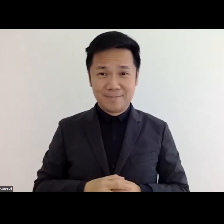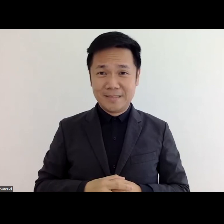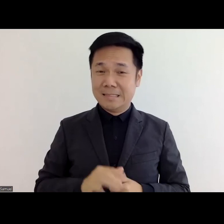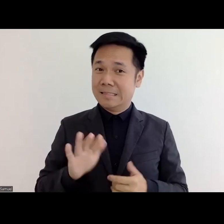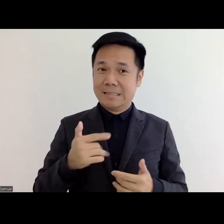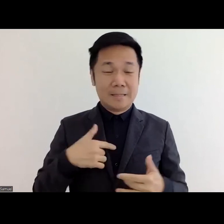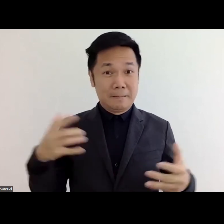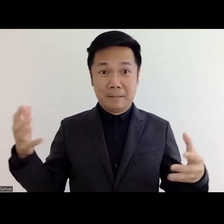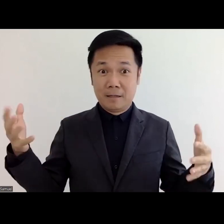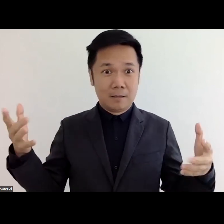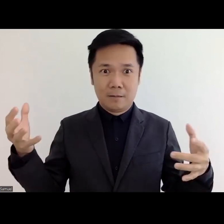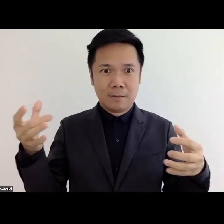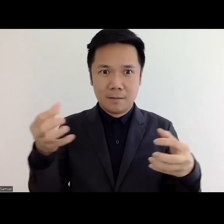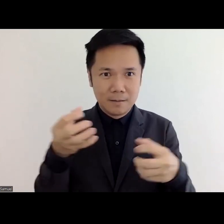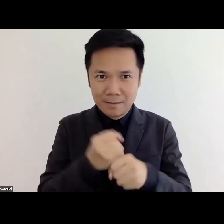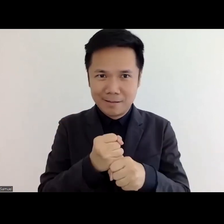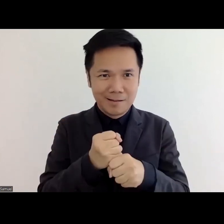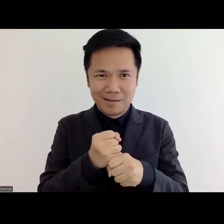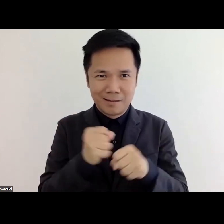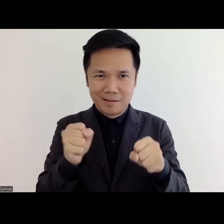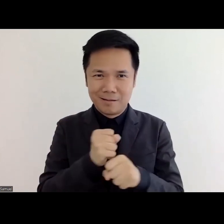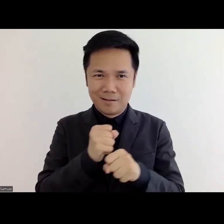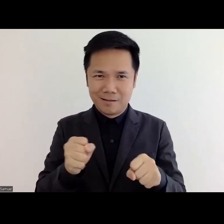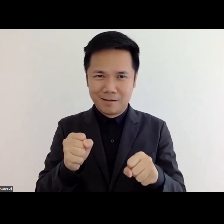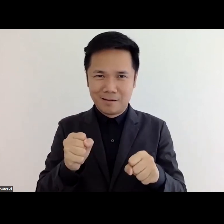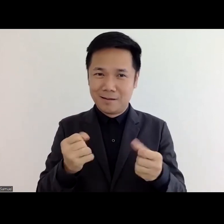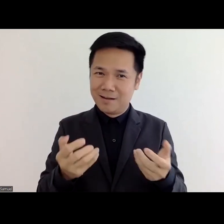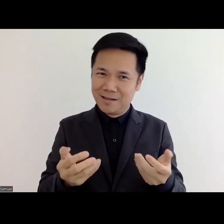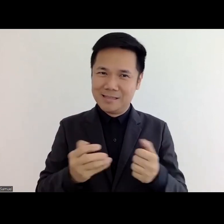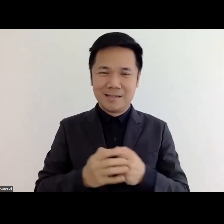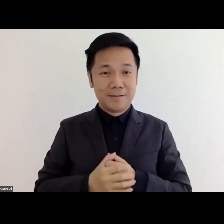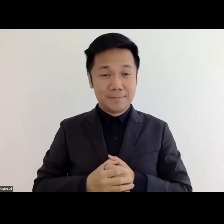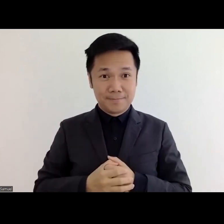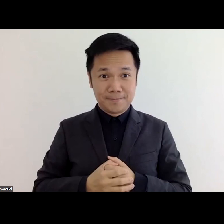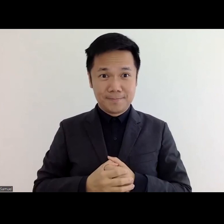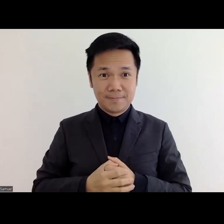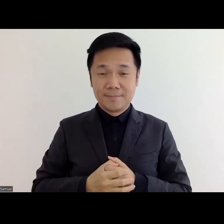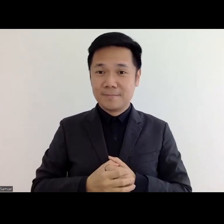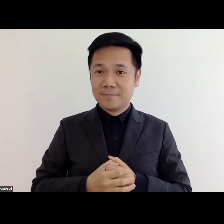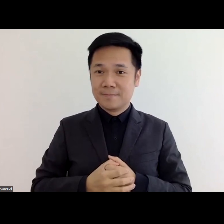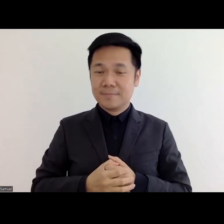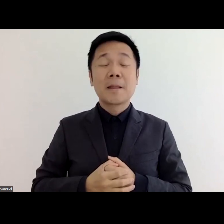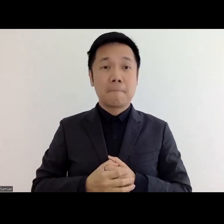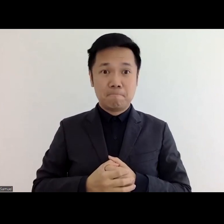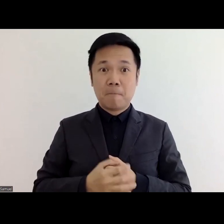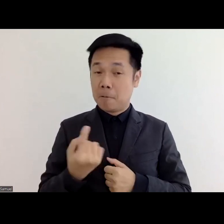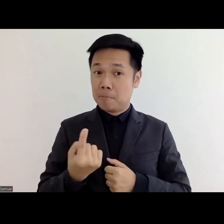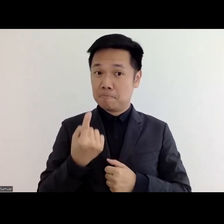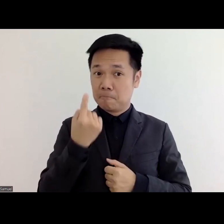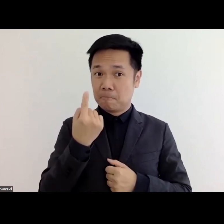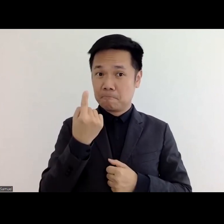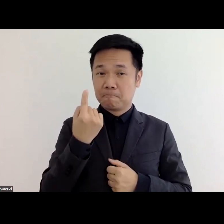all uh nice presentations uh but i just to uh